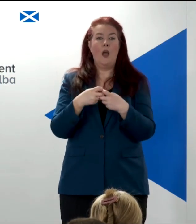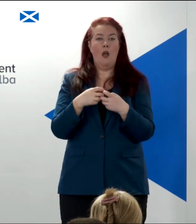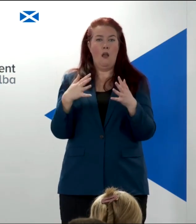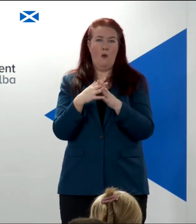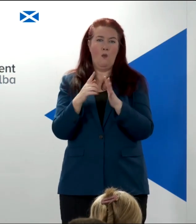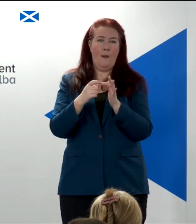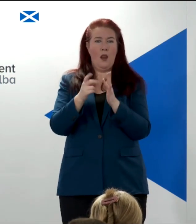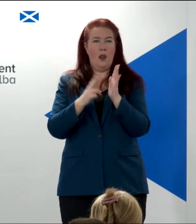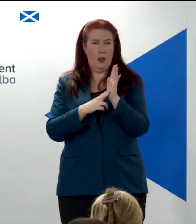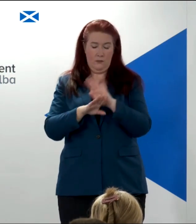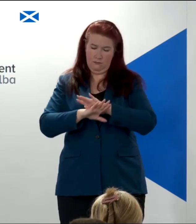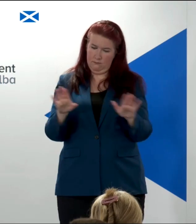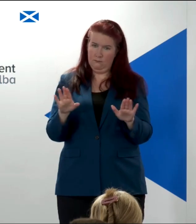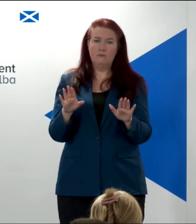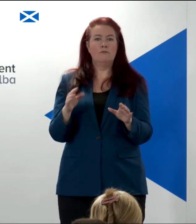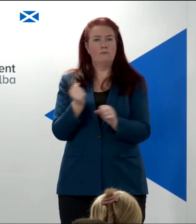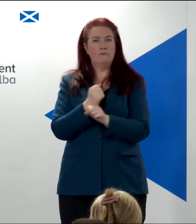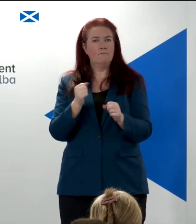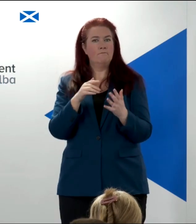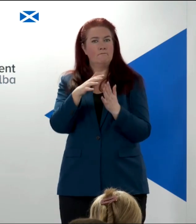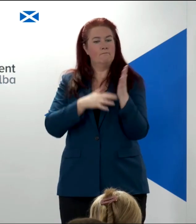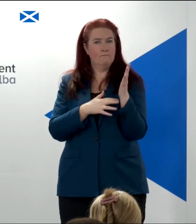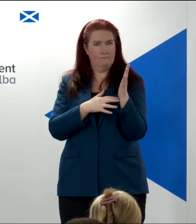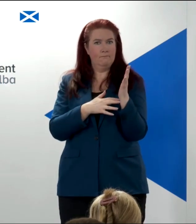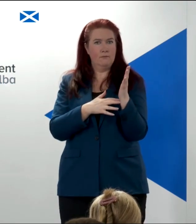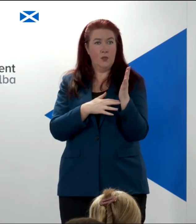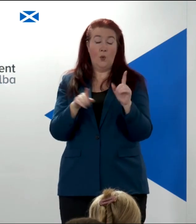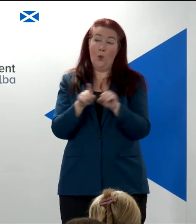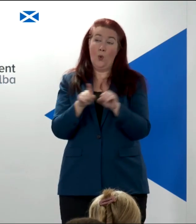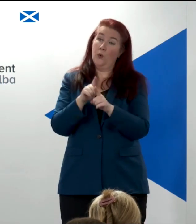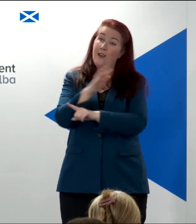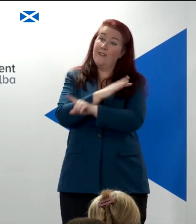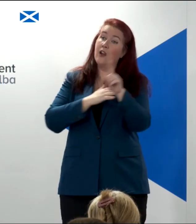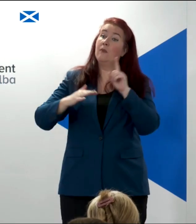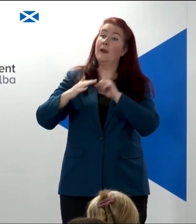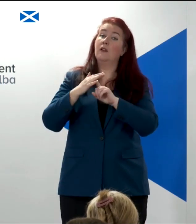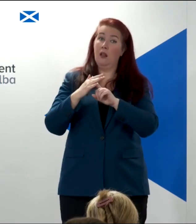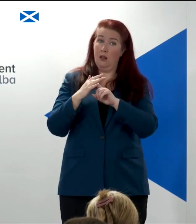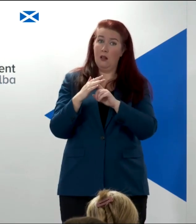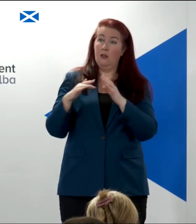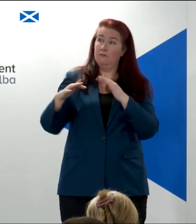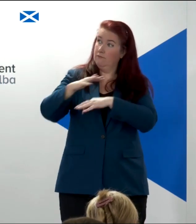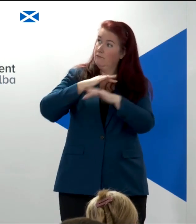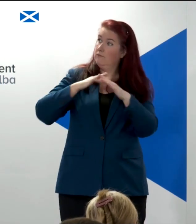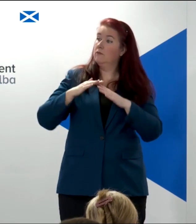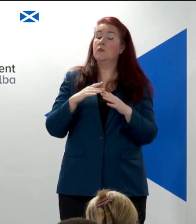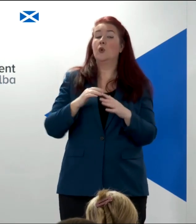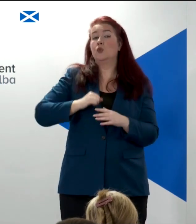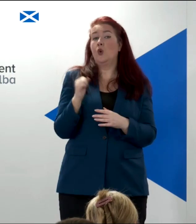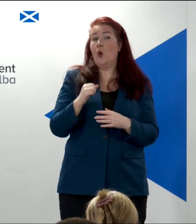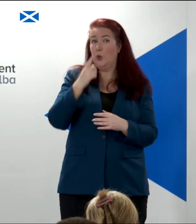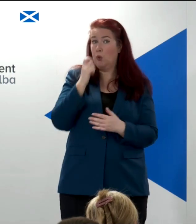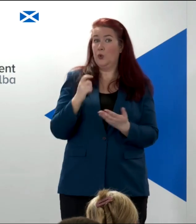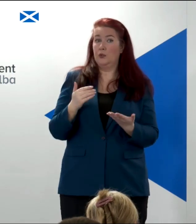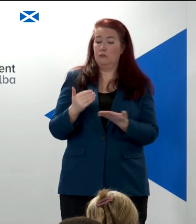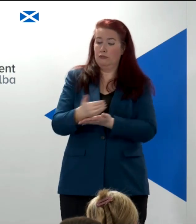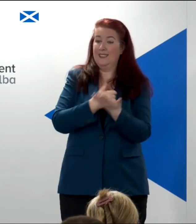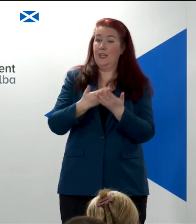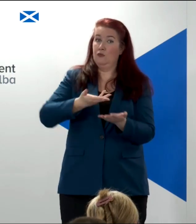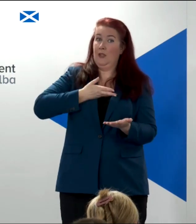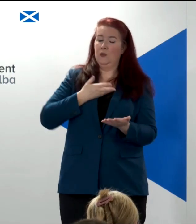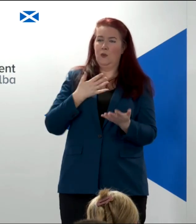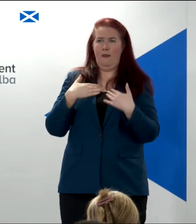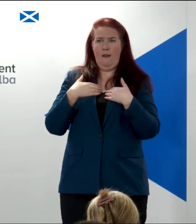constitutions include environmental provisions. We propose that Scotland could protect the right to a healthy environment,